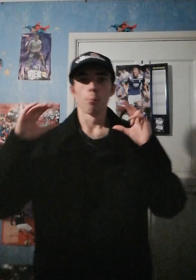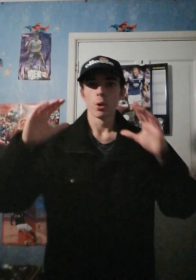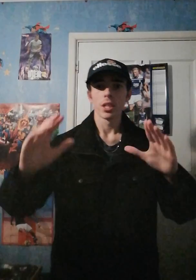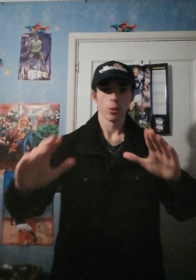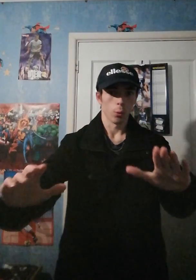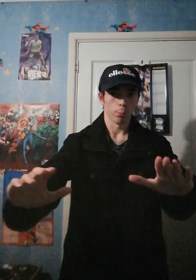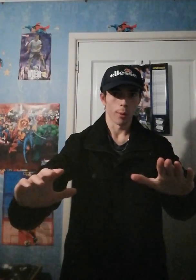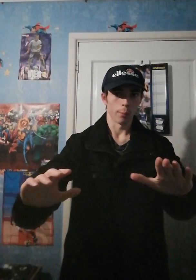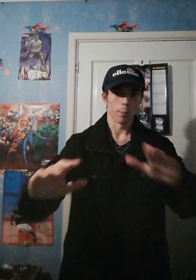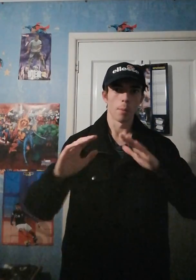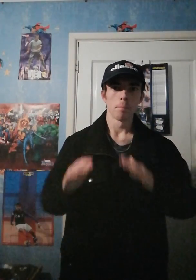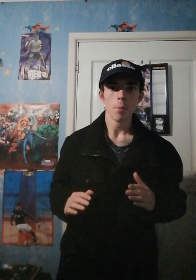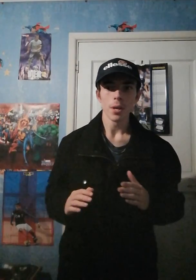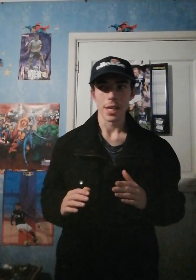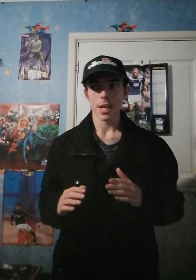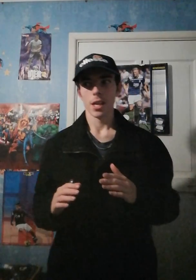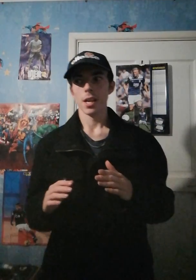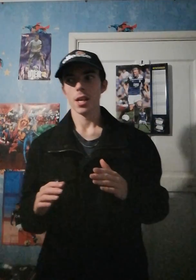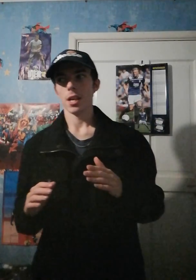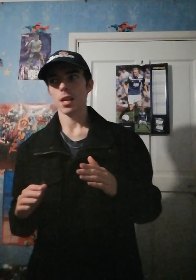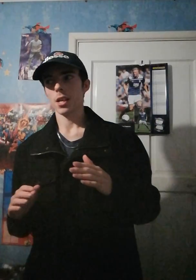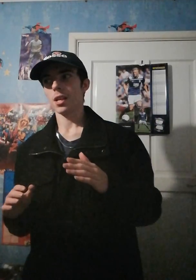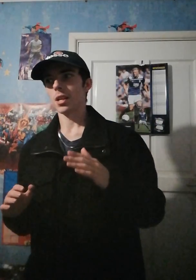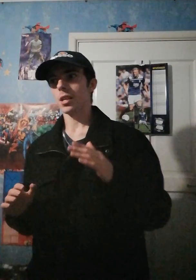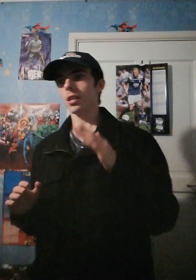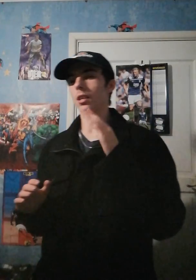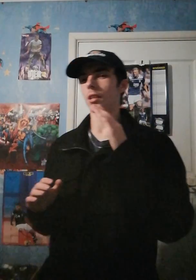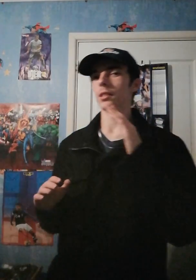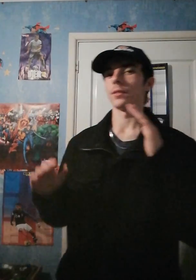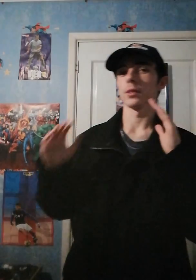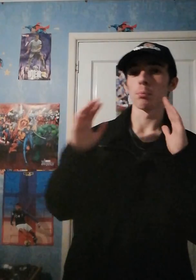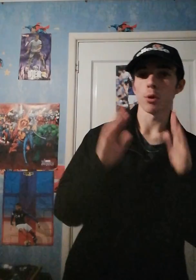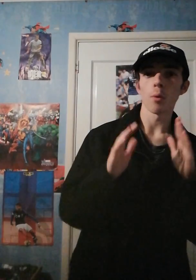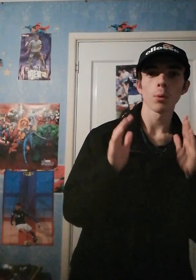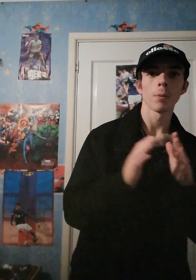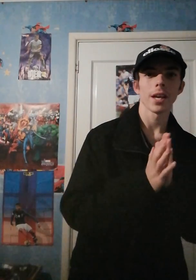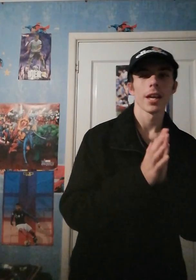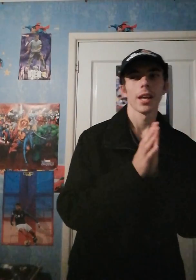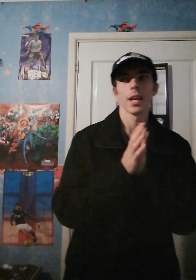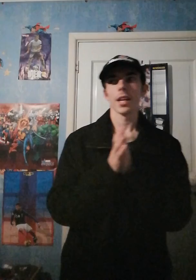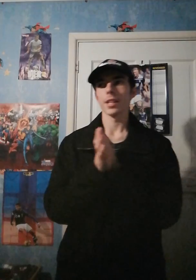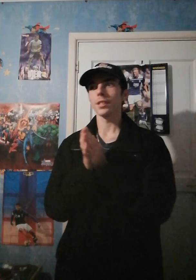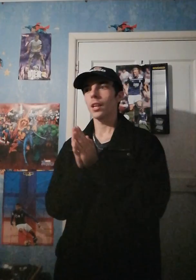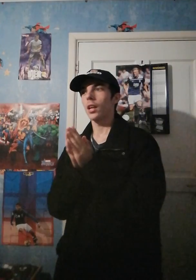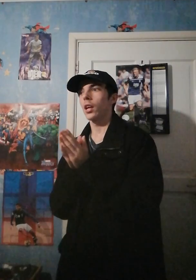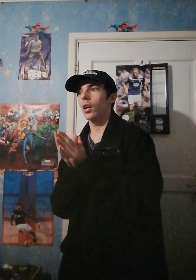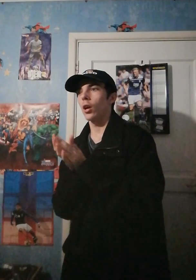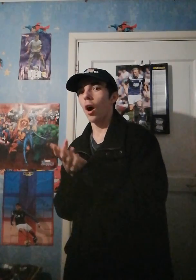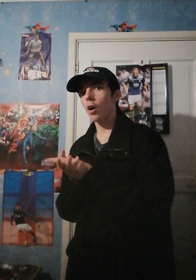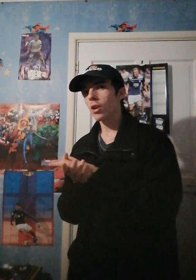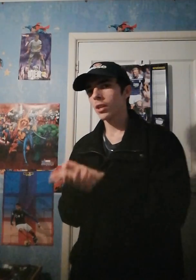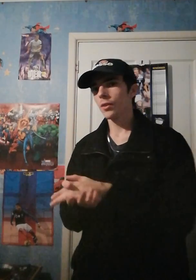money's not the problem. Money, the problem is, I reckon,